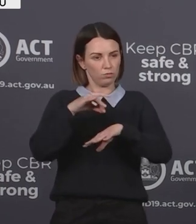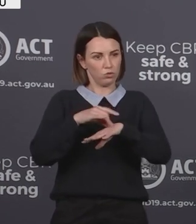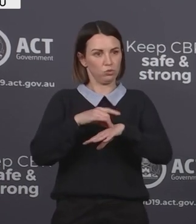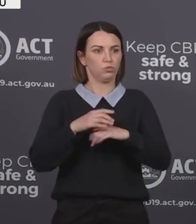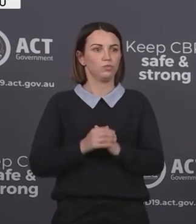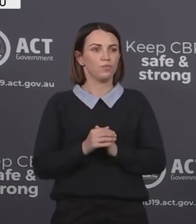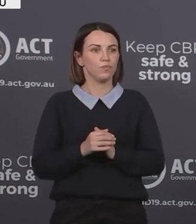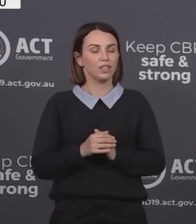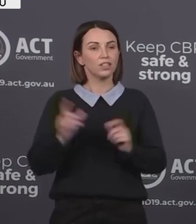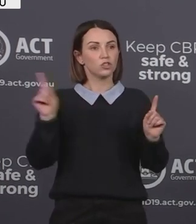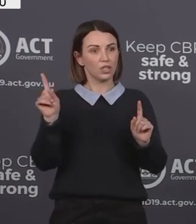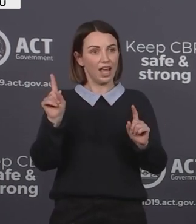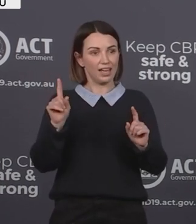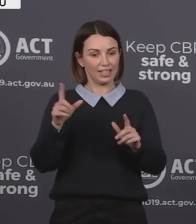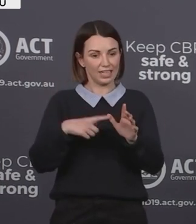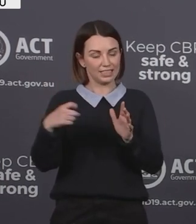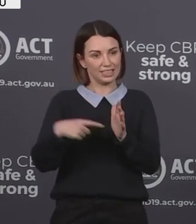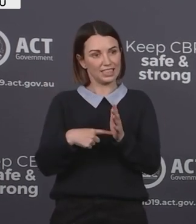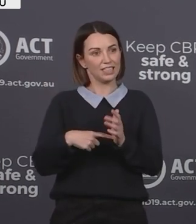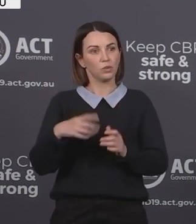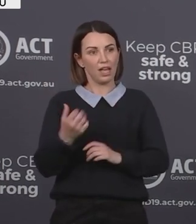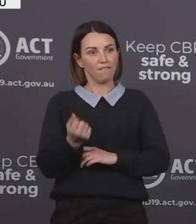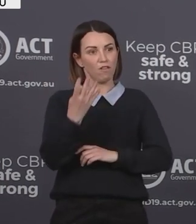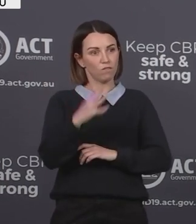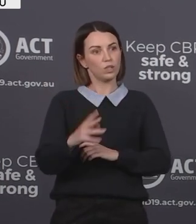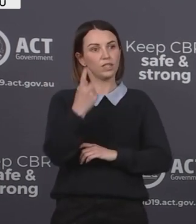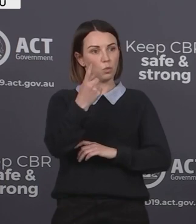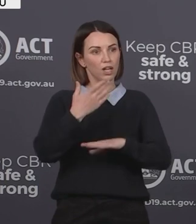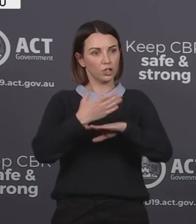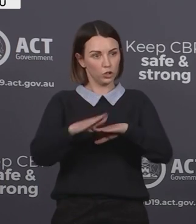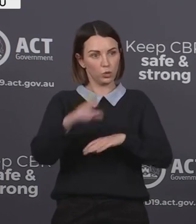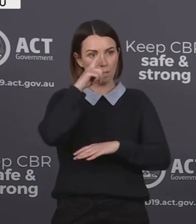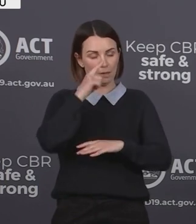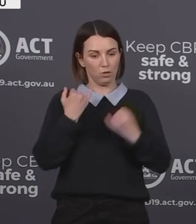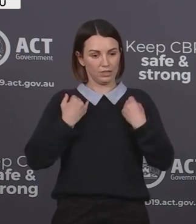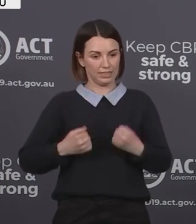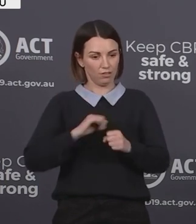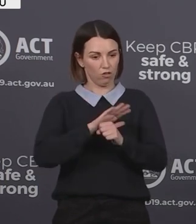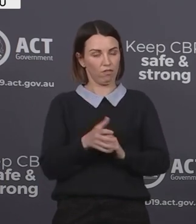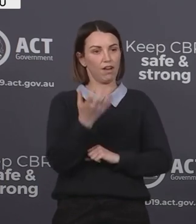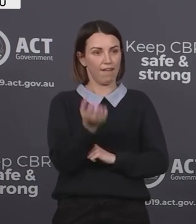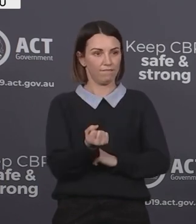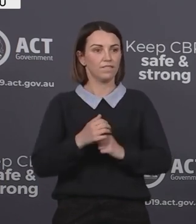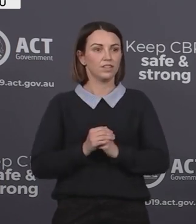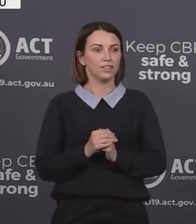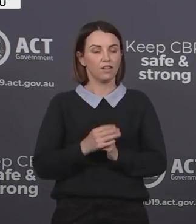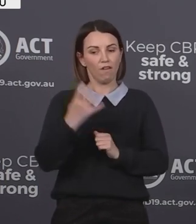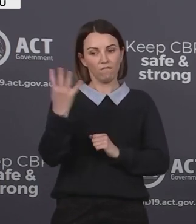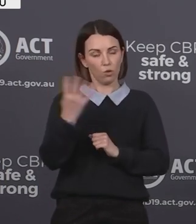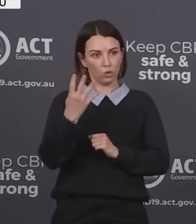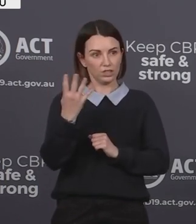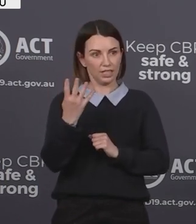So today in the ACT we have recorded 41 new COVID-19 cases. 14